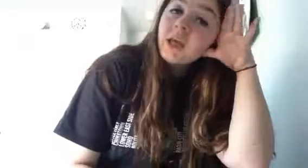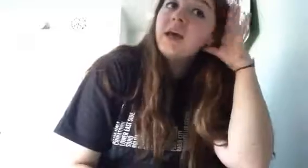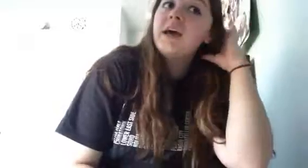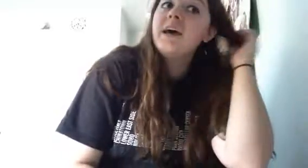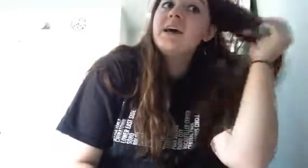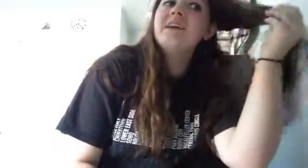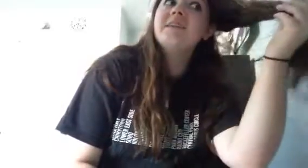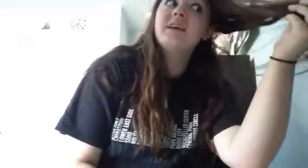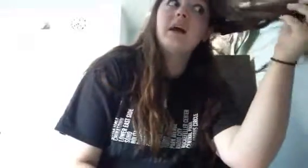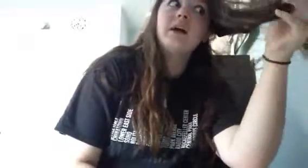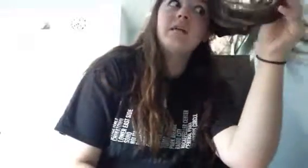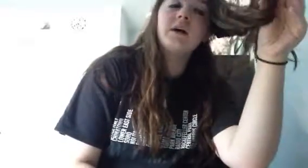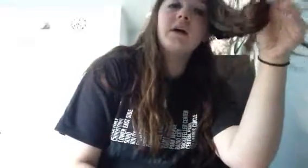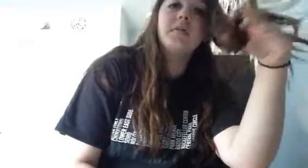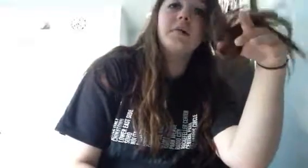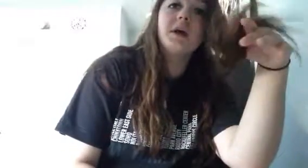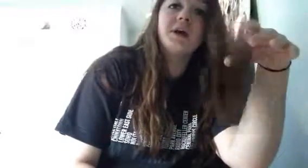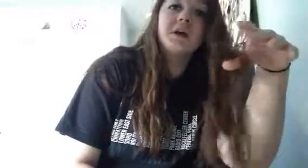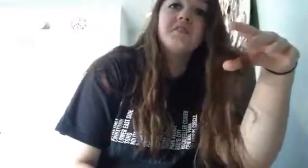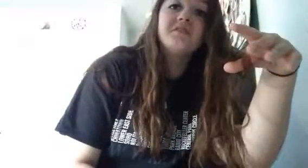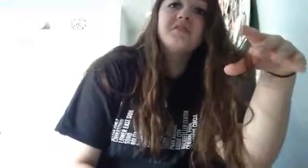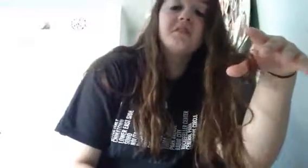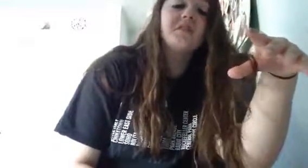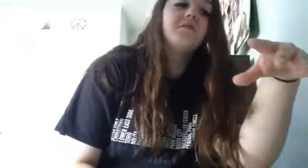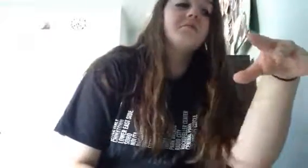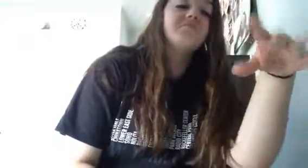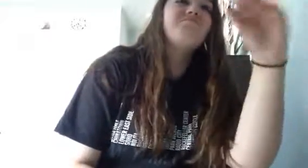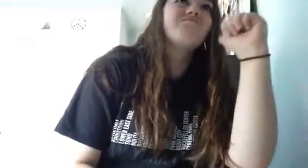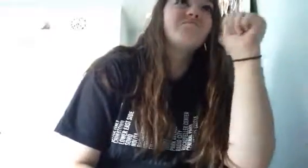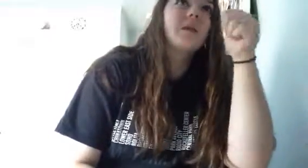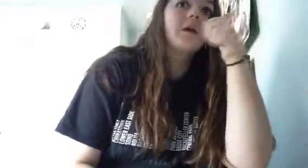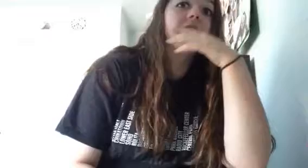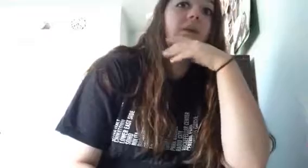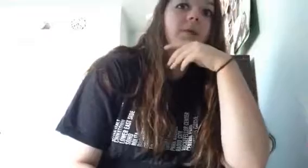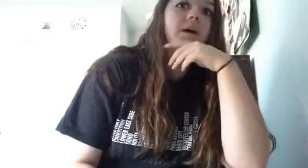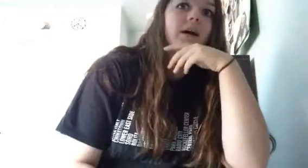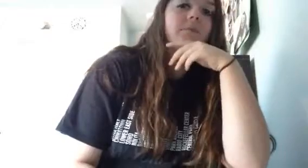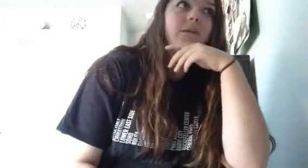because yeah i've kind of been behind so very bad but